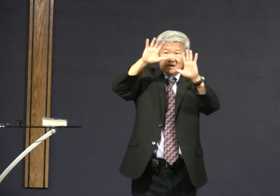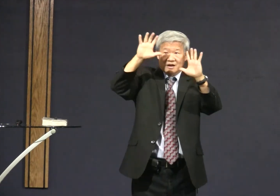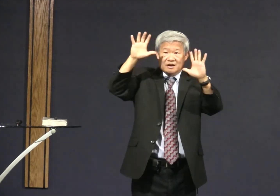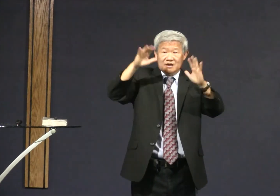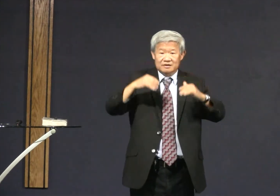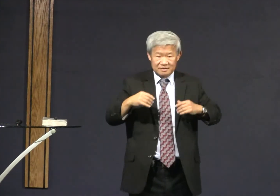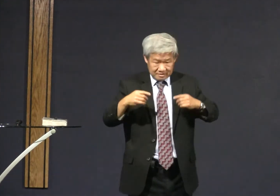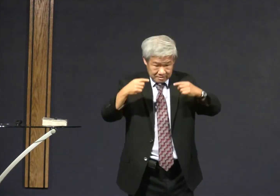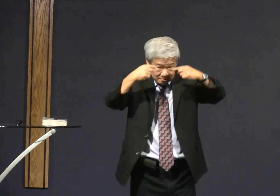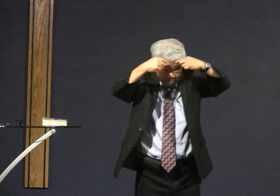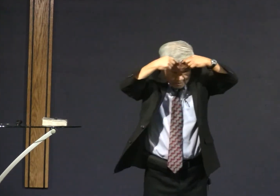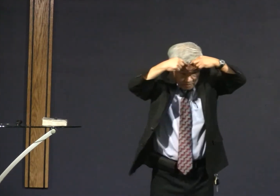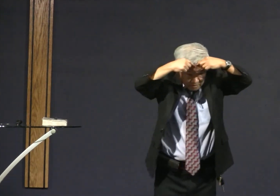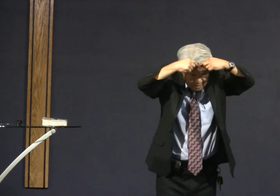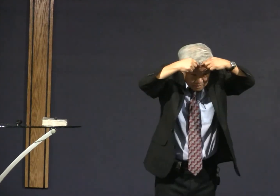and there are pictures